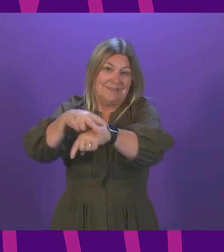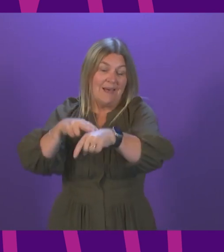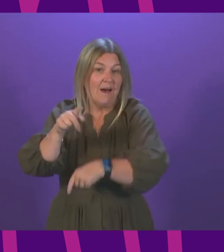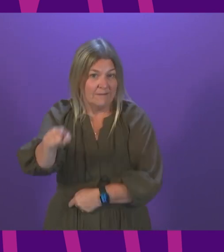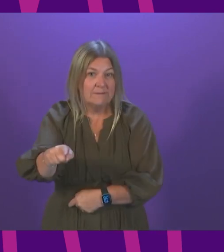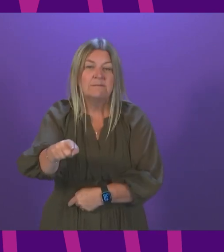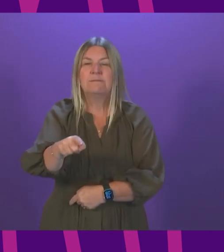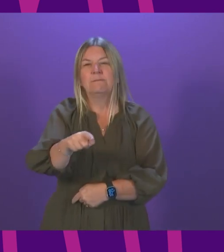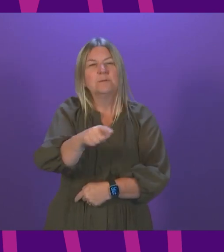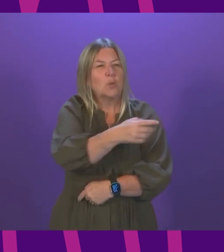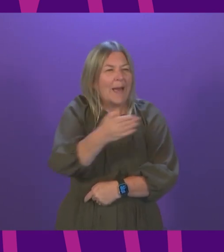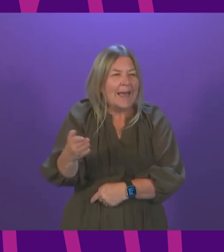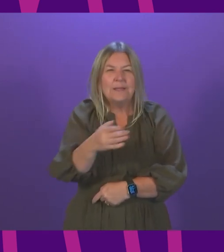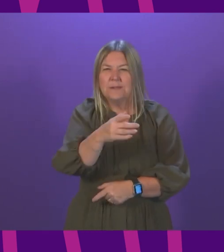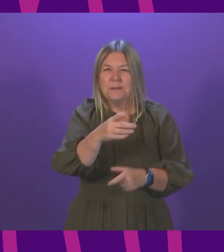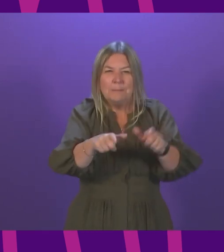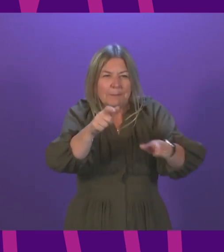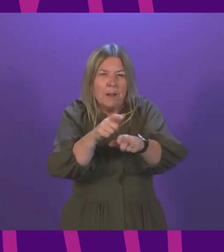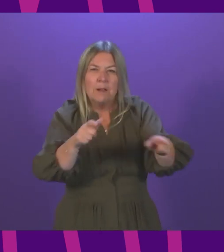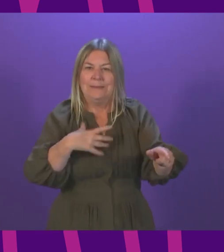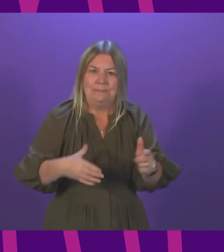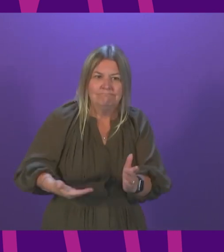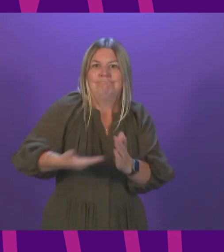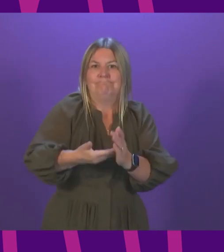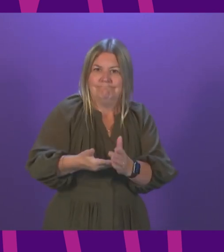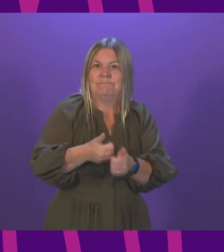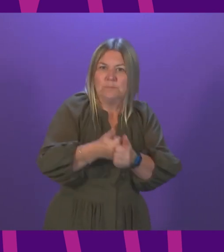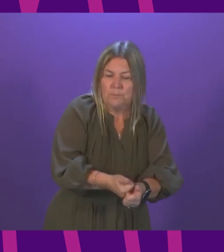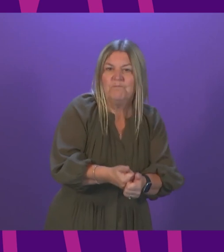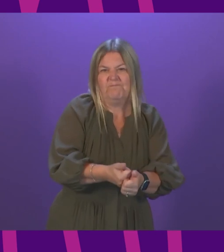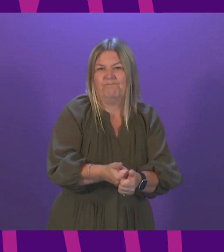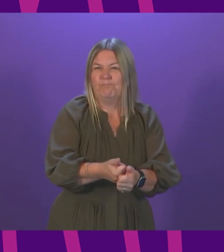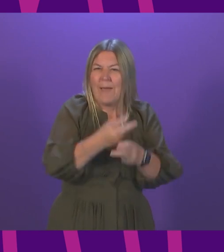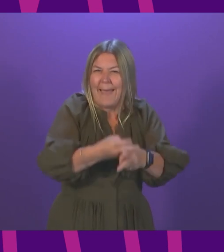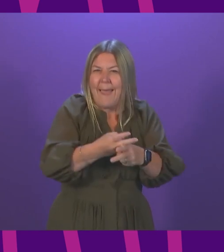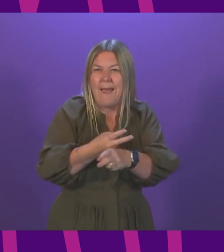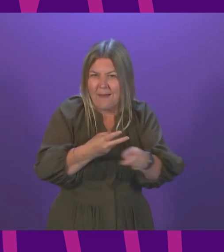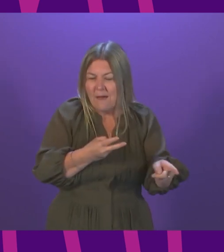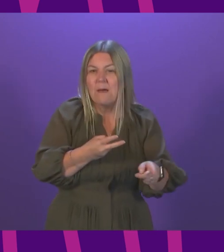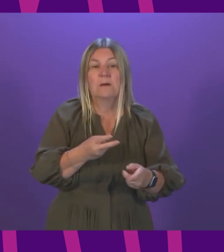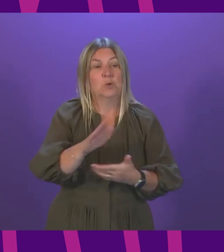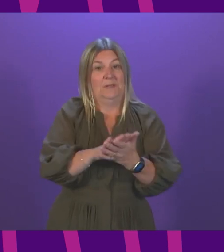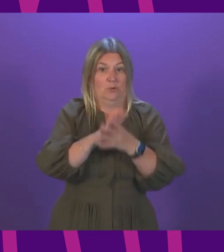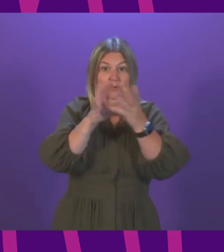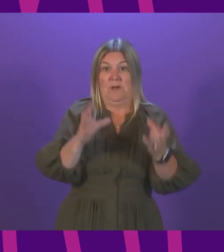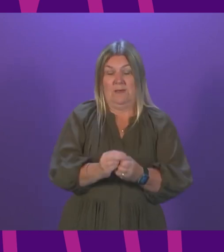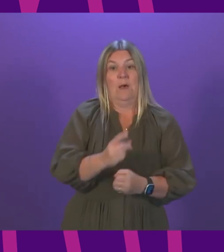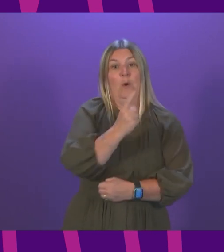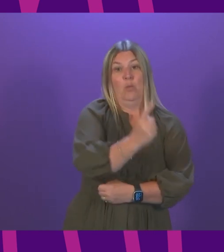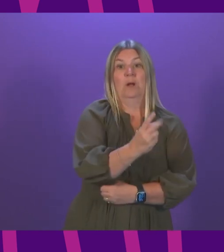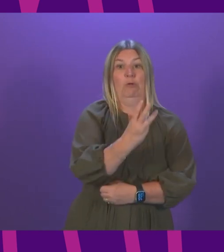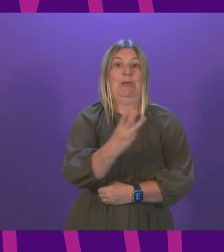providing patients with the best clinical care. Fifteen support staff are also being requested, meaning support in the form of 103 military personnel.